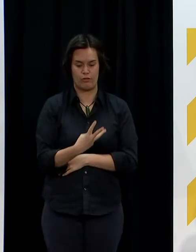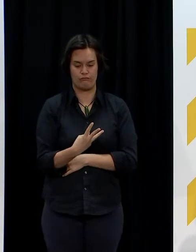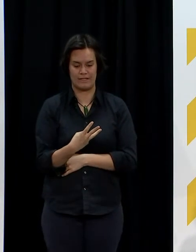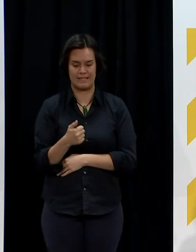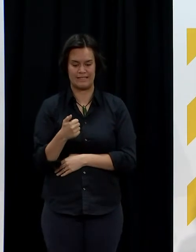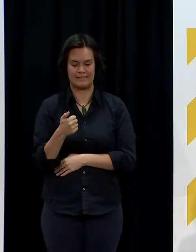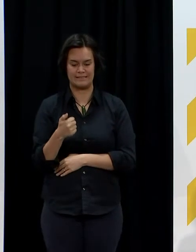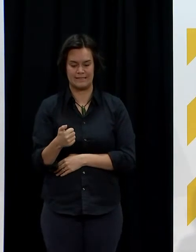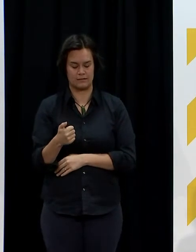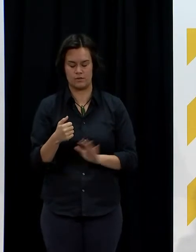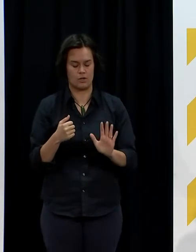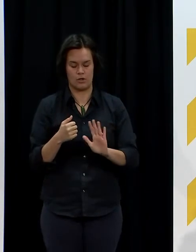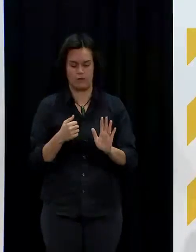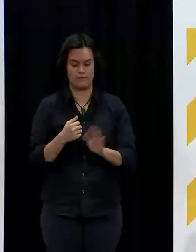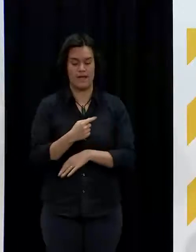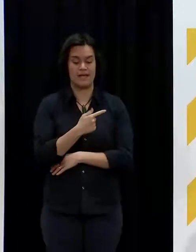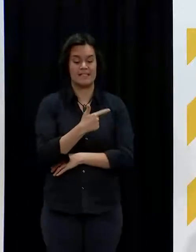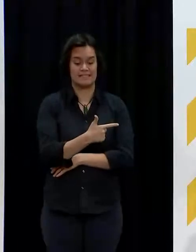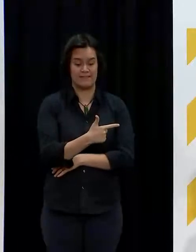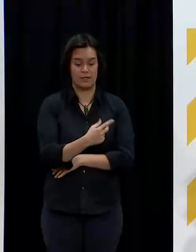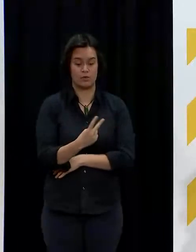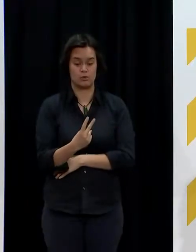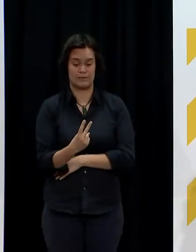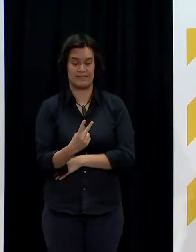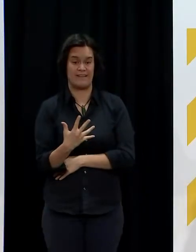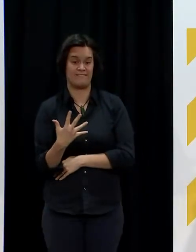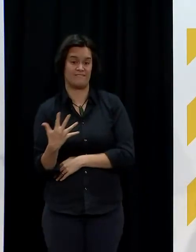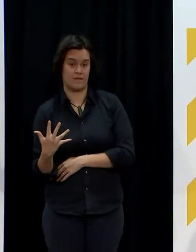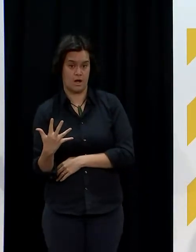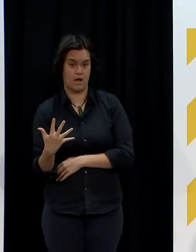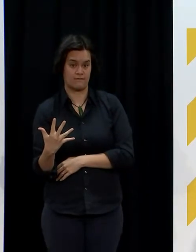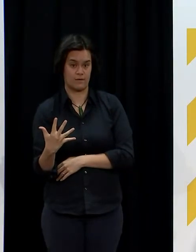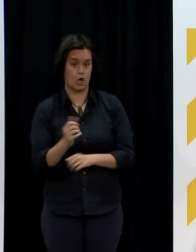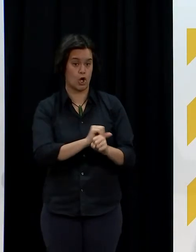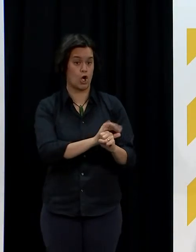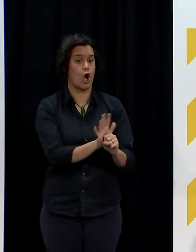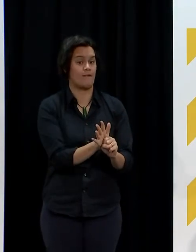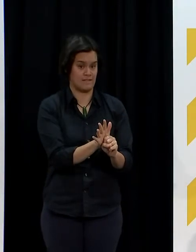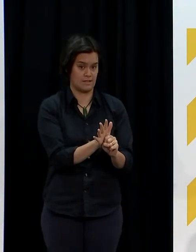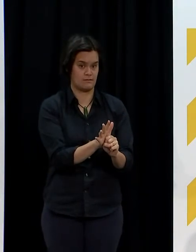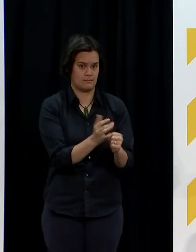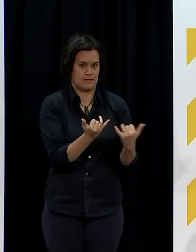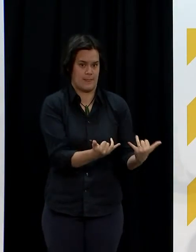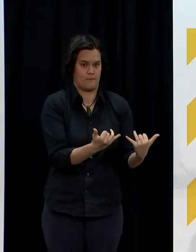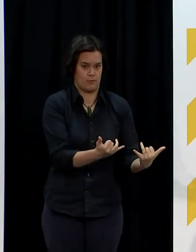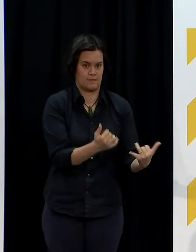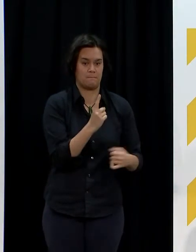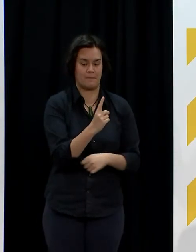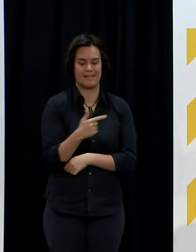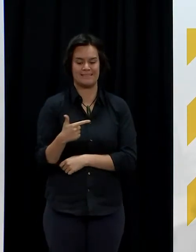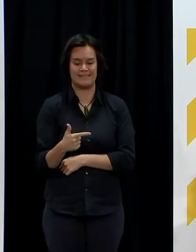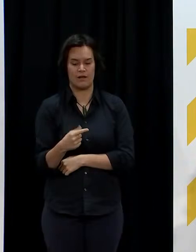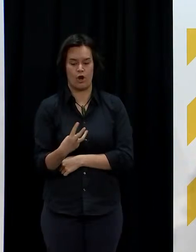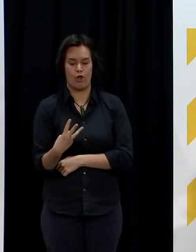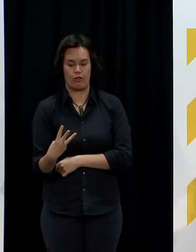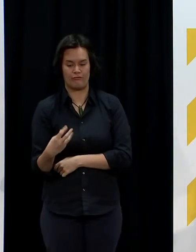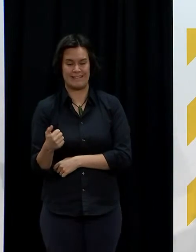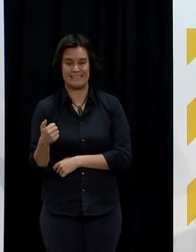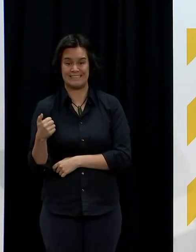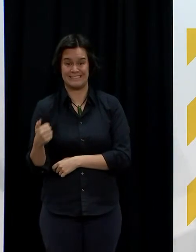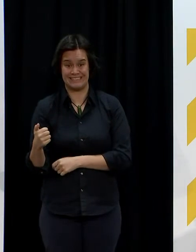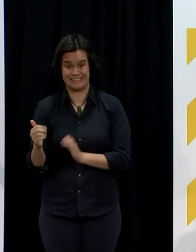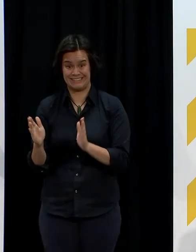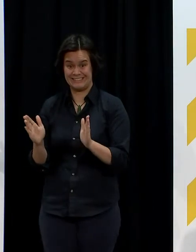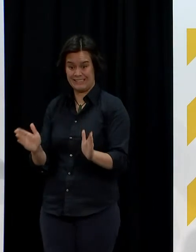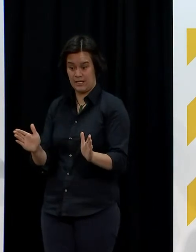cases sorry I gave 725 that's the number of active cases the total for this outbreak should be 736 with 720